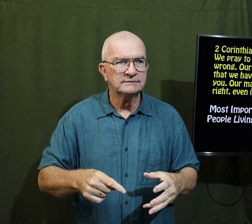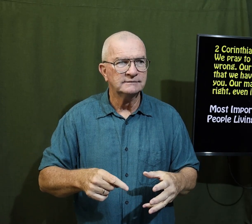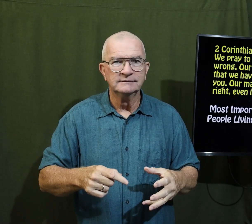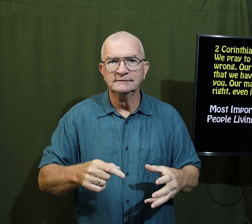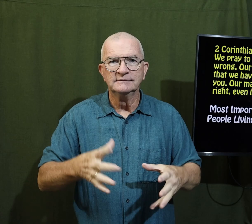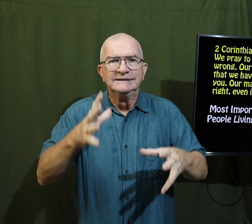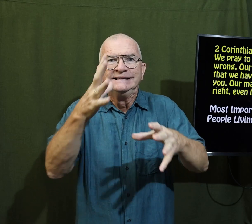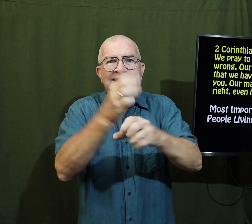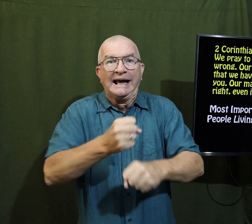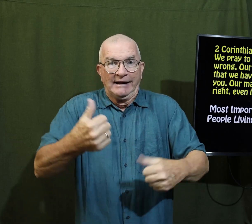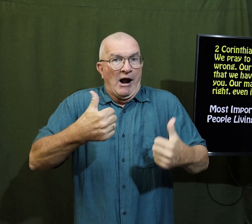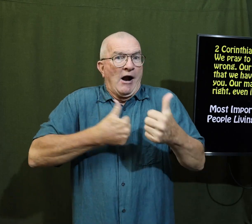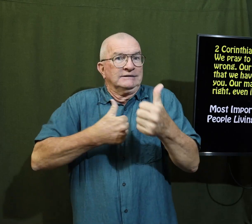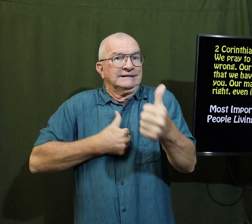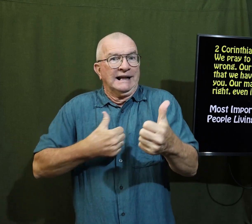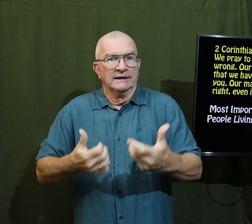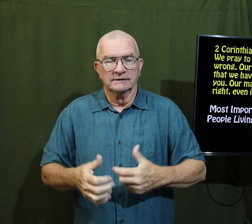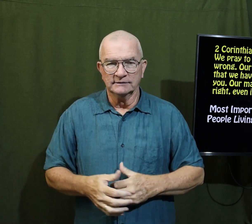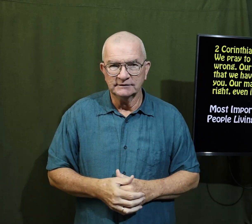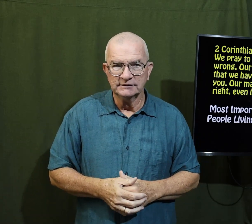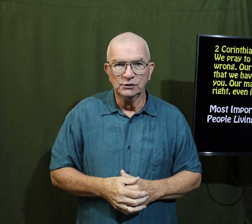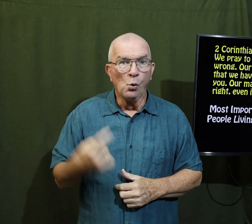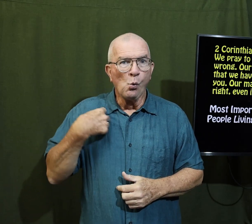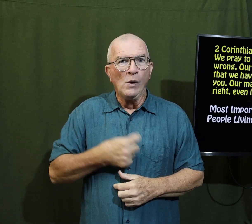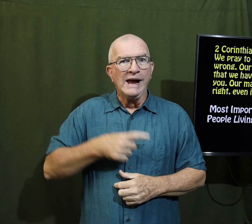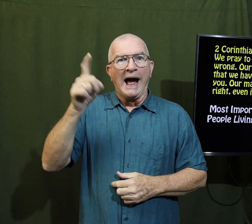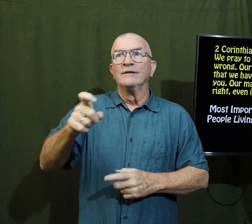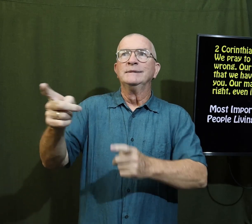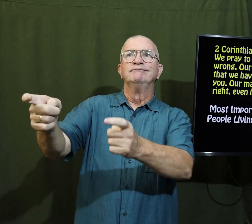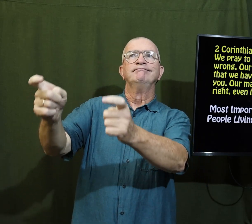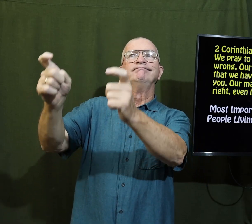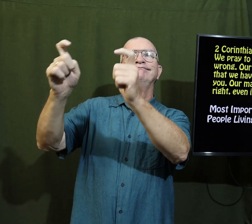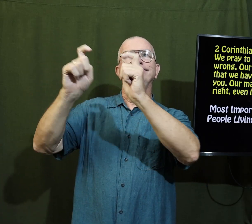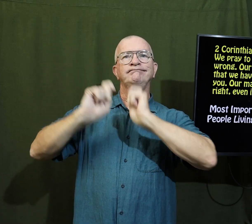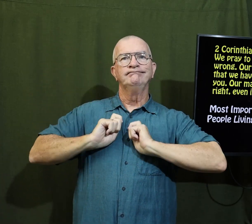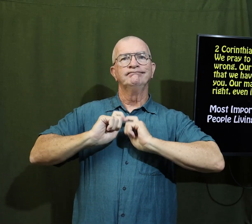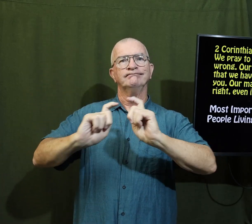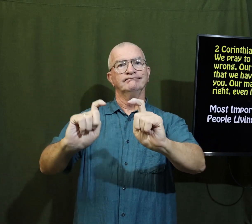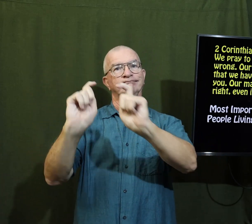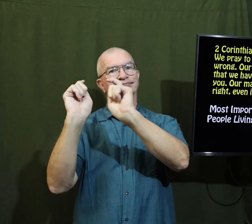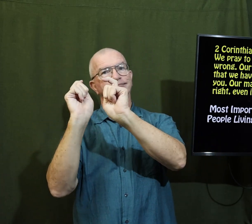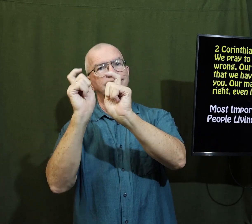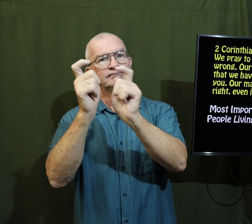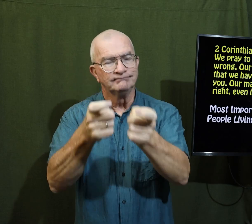you and I can't get that ourselves we have to be given that